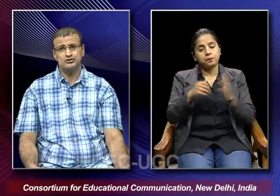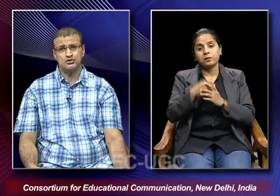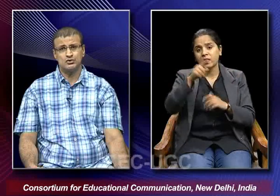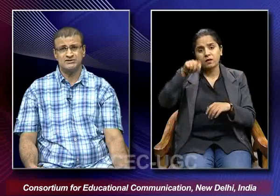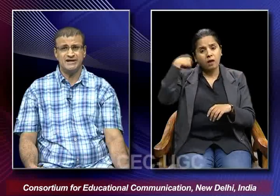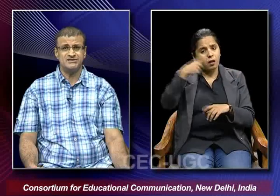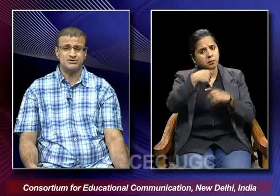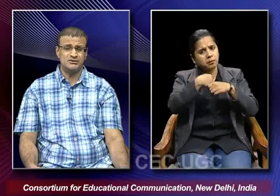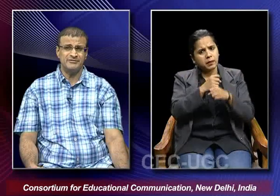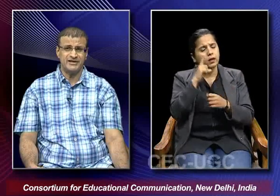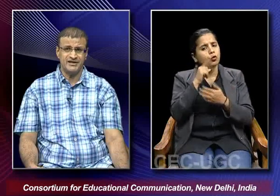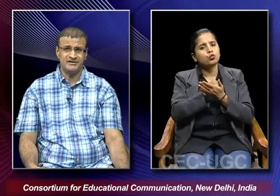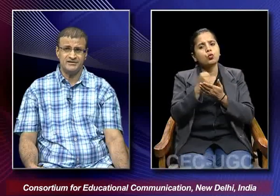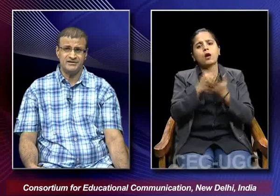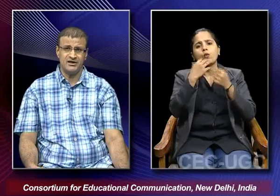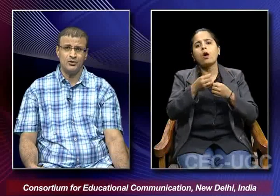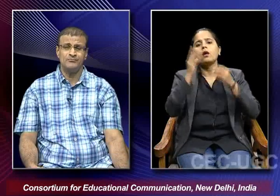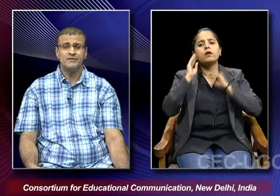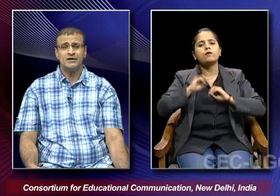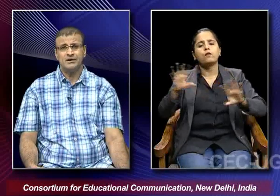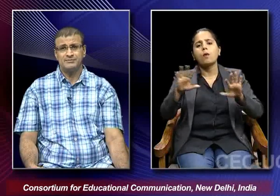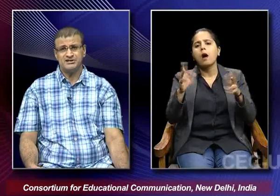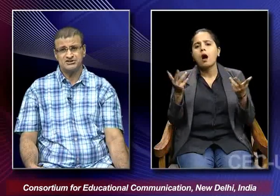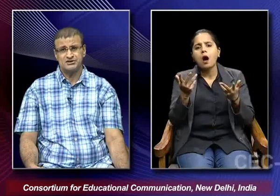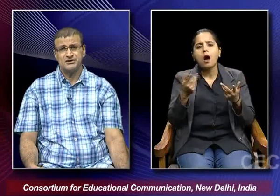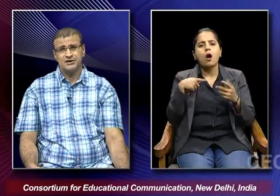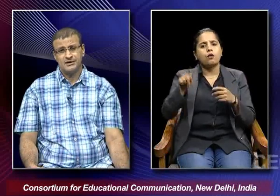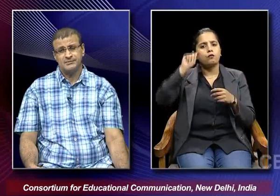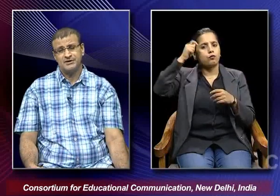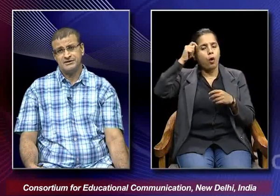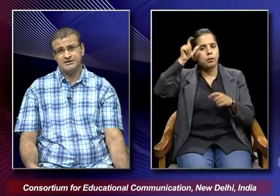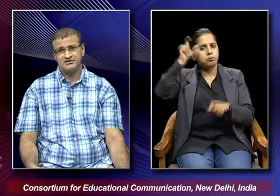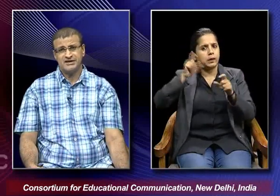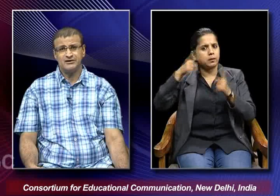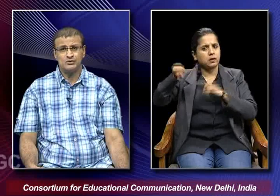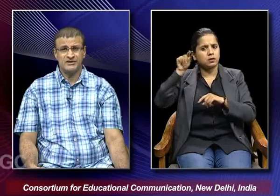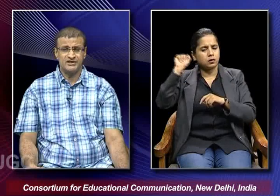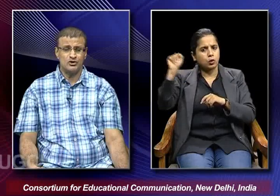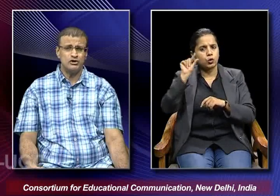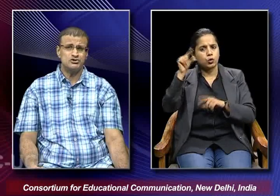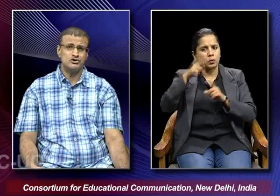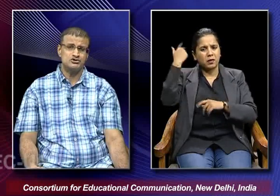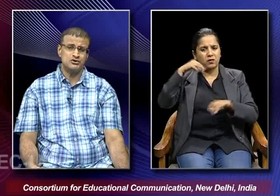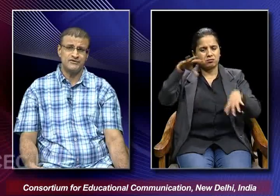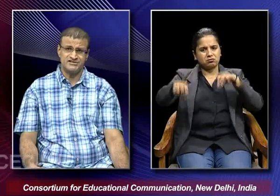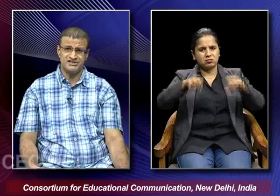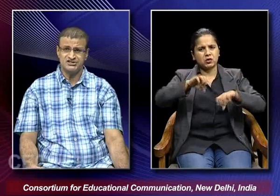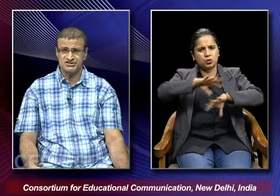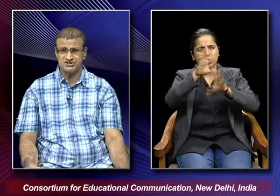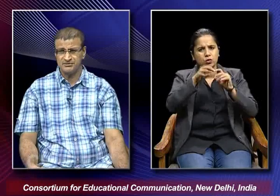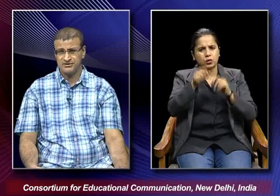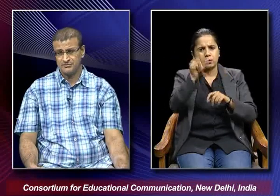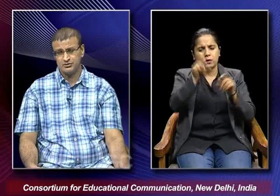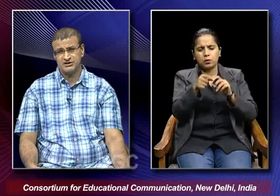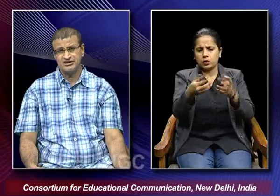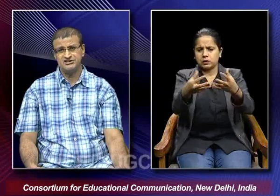also tries to communicate that how british they were trying to create all sorts of dissensions